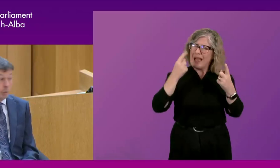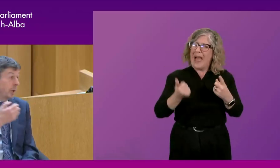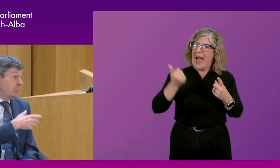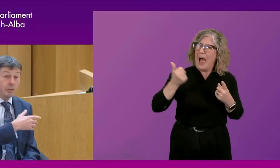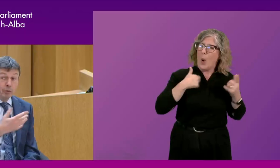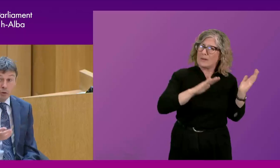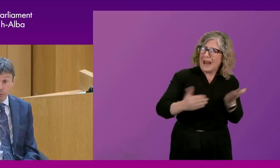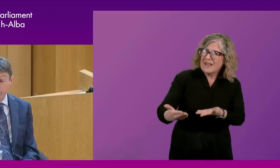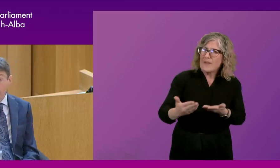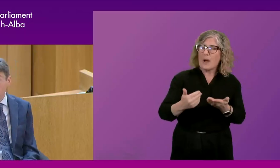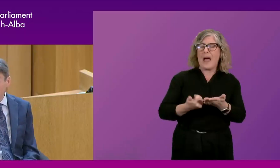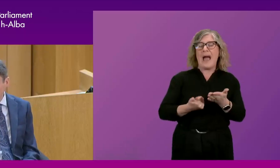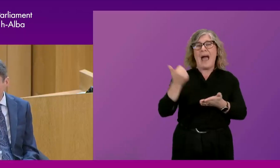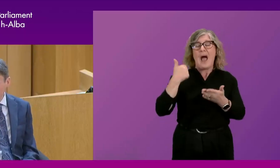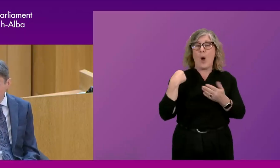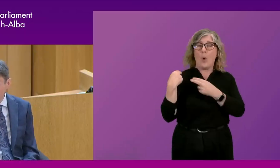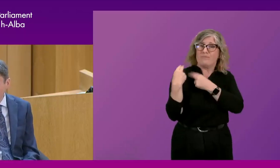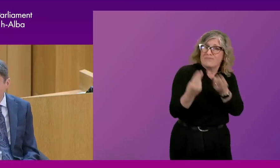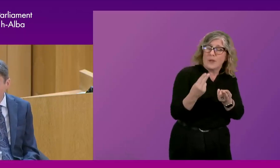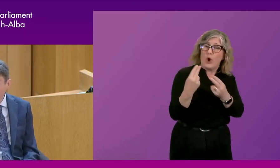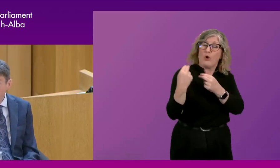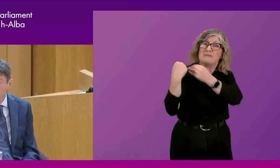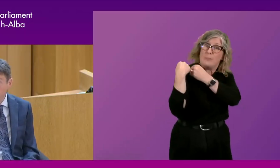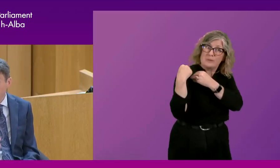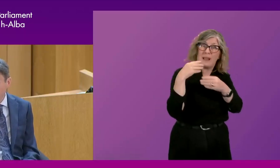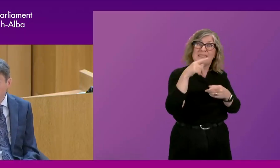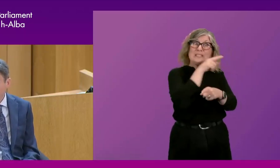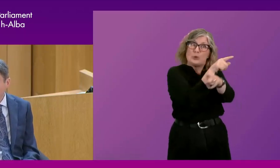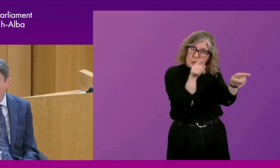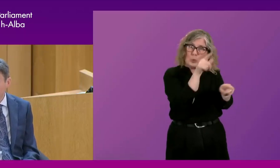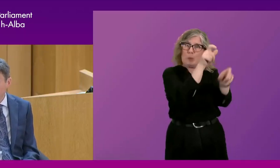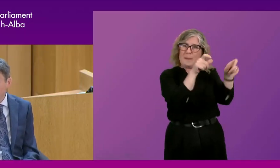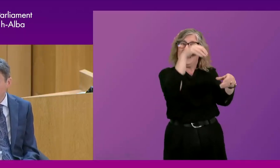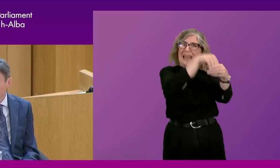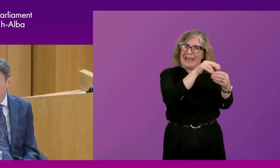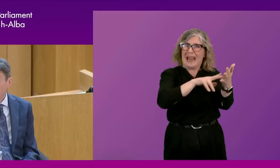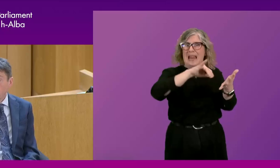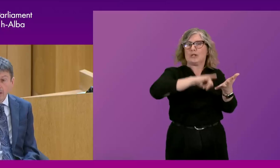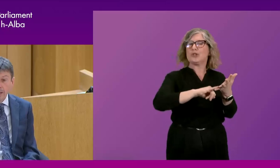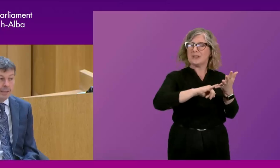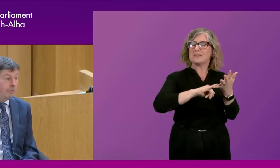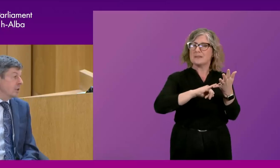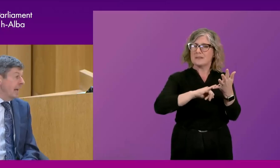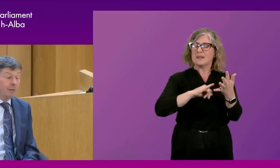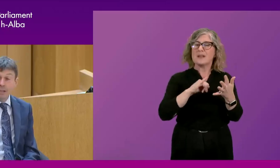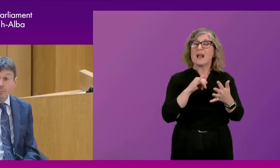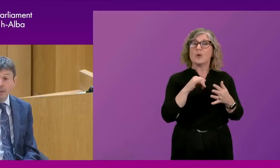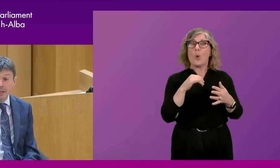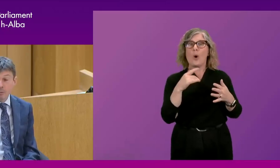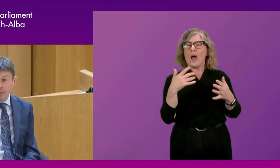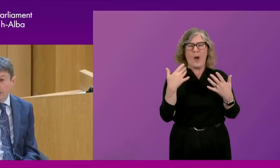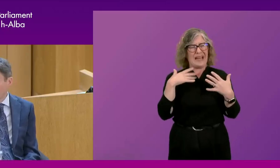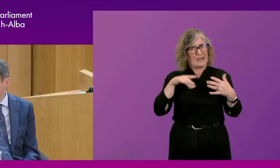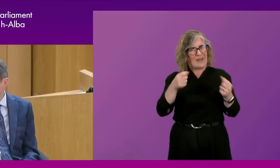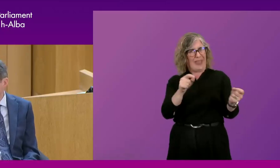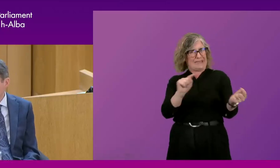the way we devolve responsibility to people within the NHS rather than have this huge bureaucratic system. But that, even just having that debate,